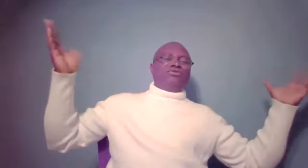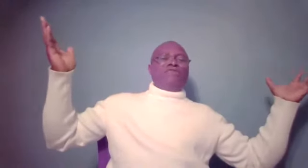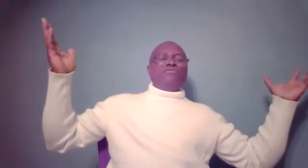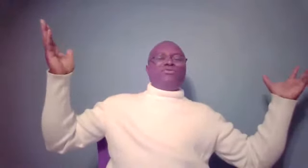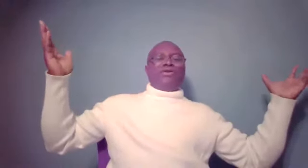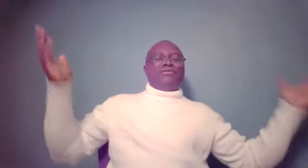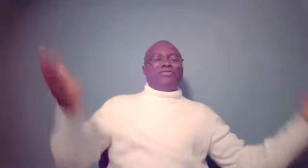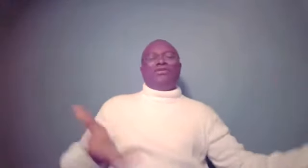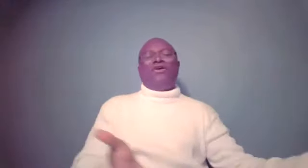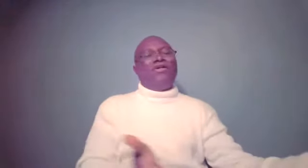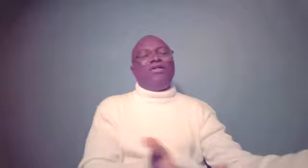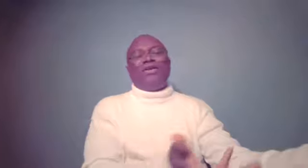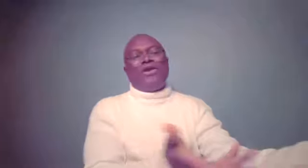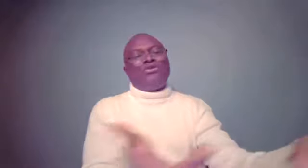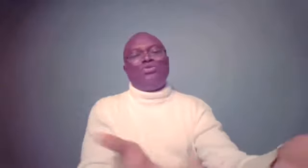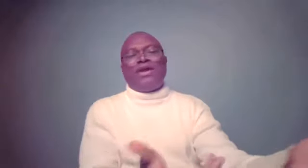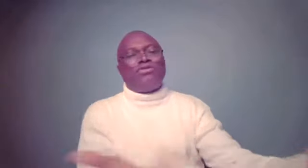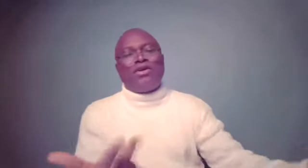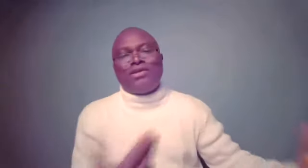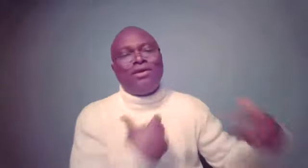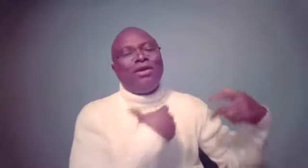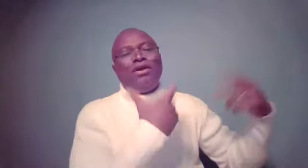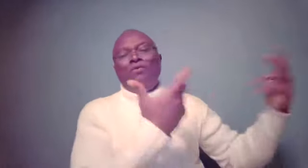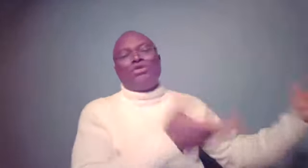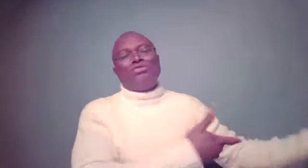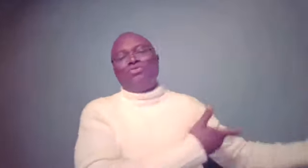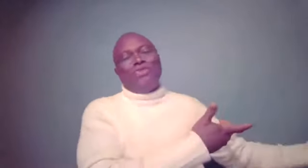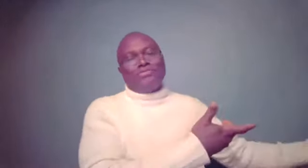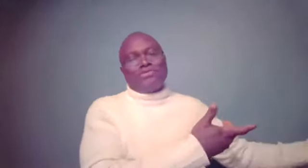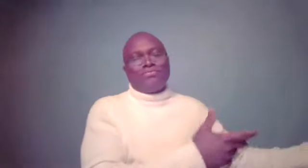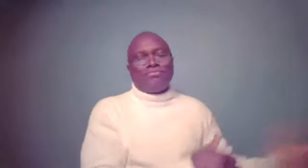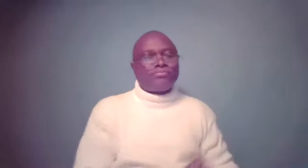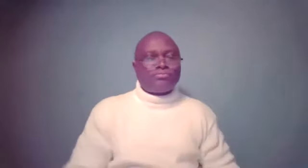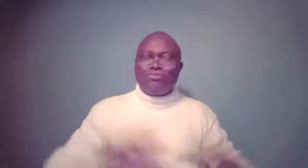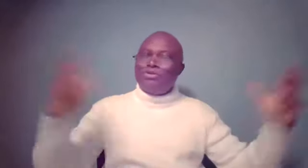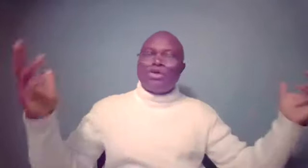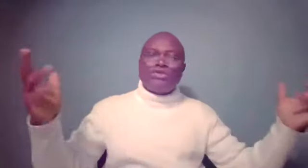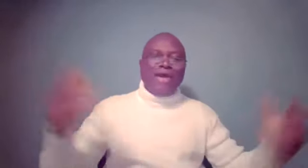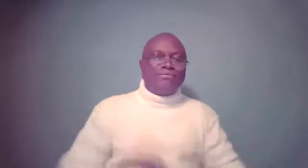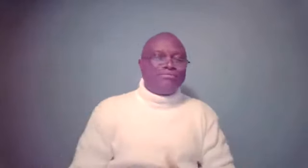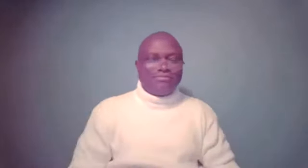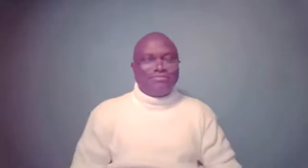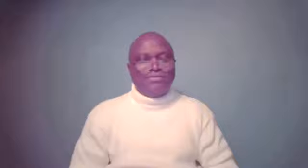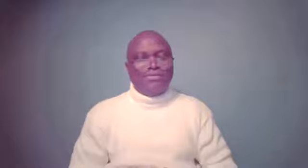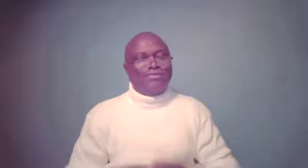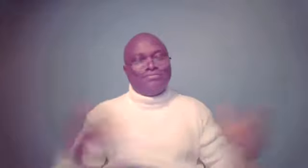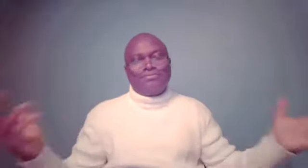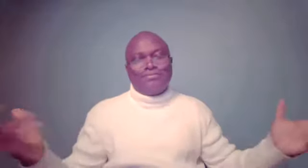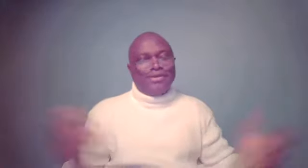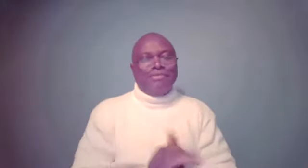you gave him authority. See, all he wanted to do with that authority was to do this. Trust men, you know, I'm